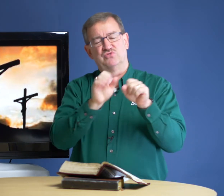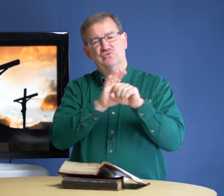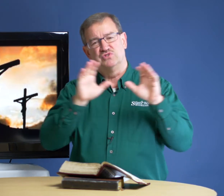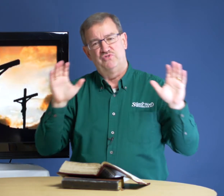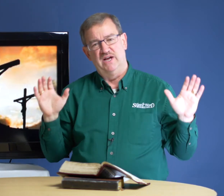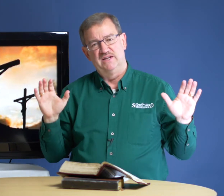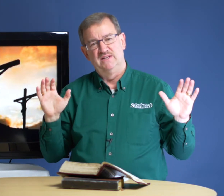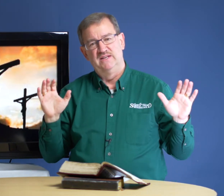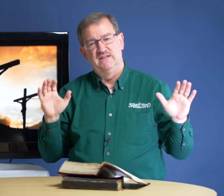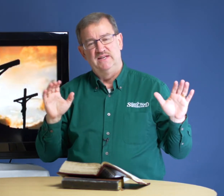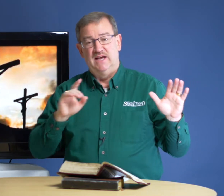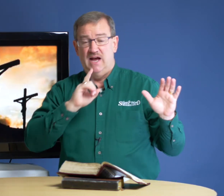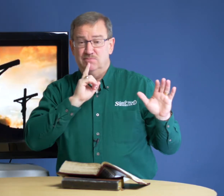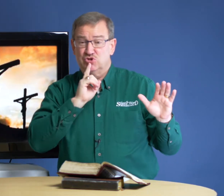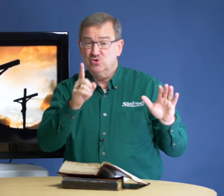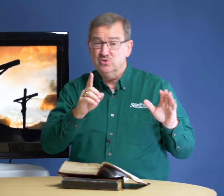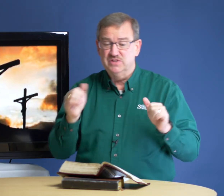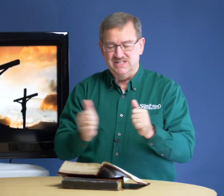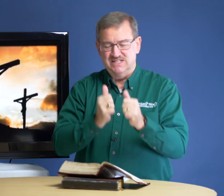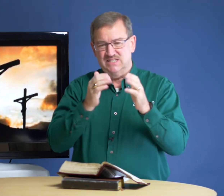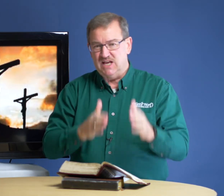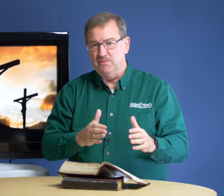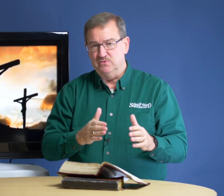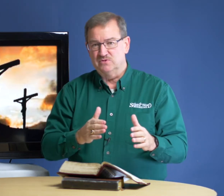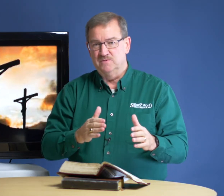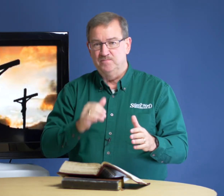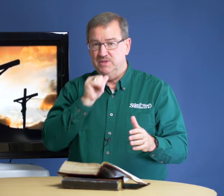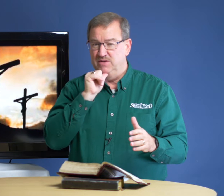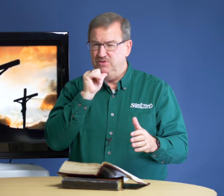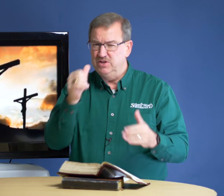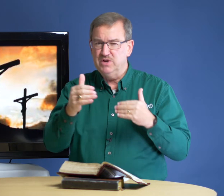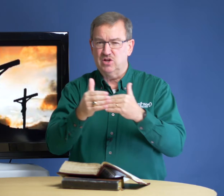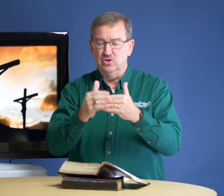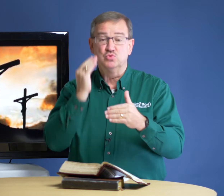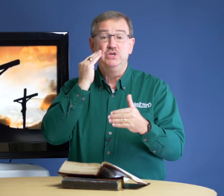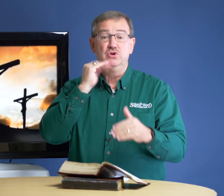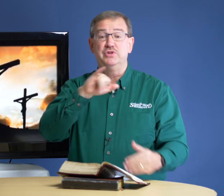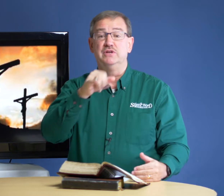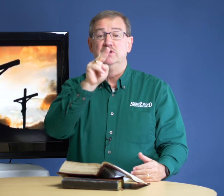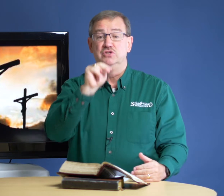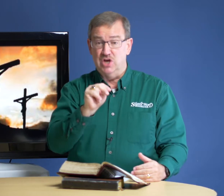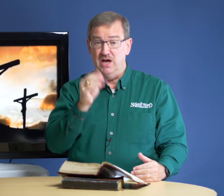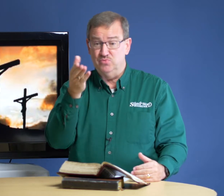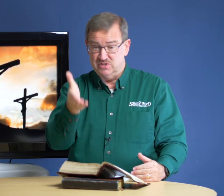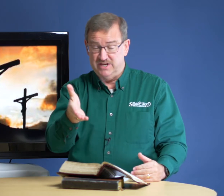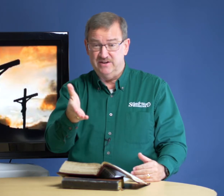crucified. I'm sure that the disciples, even though they were not close, we know that John was there.